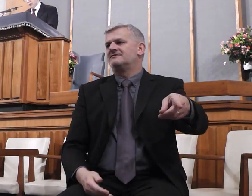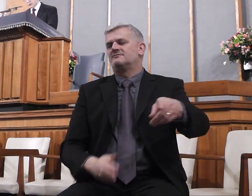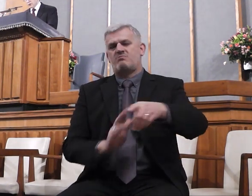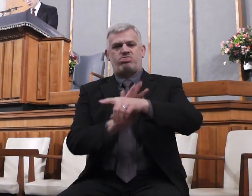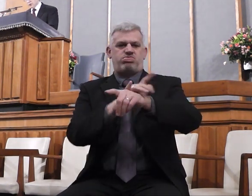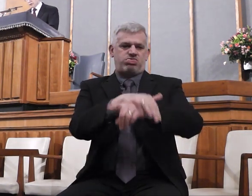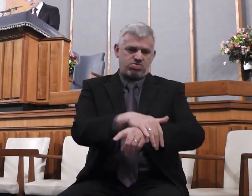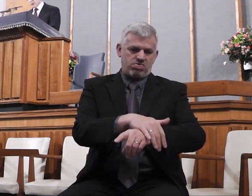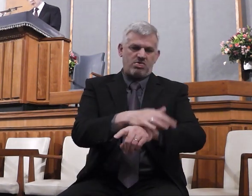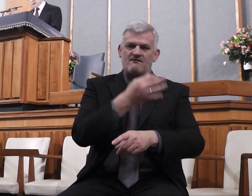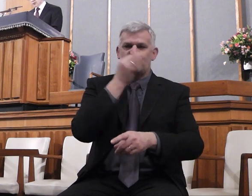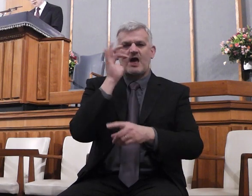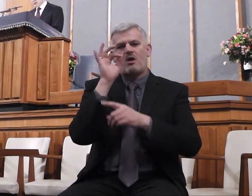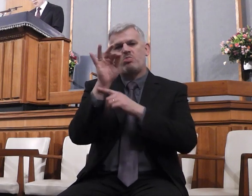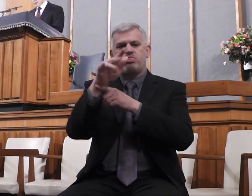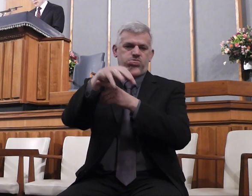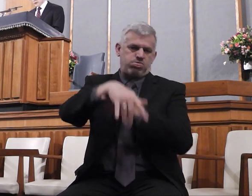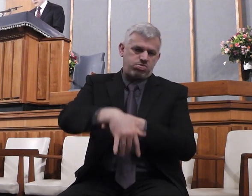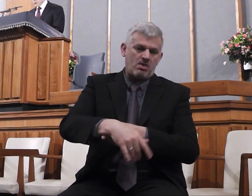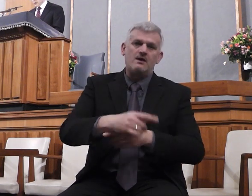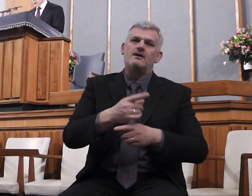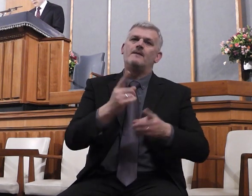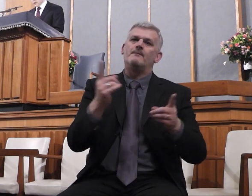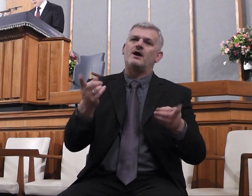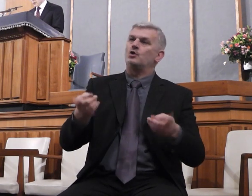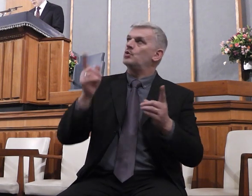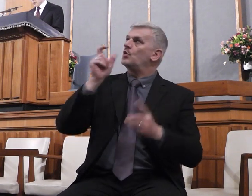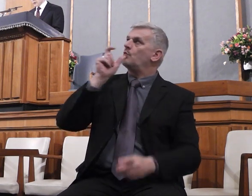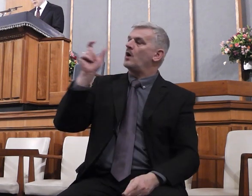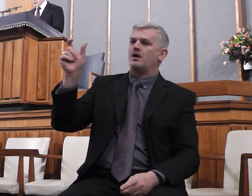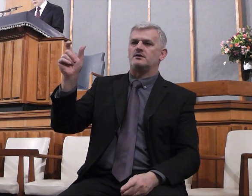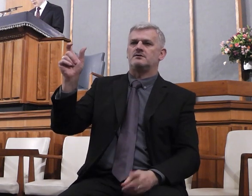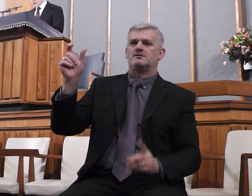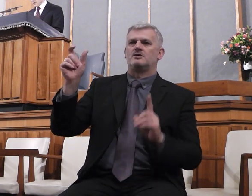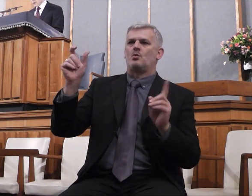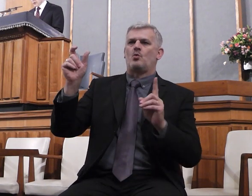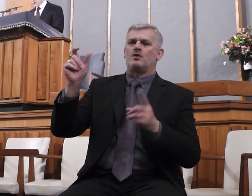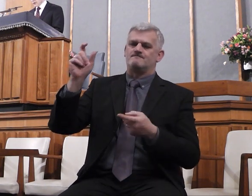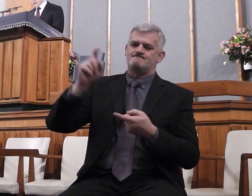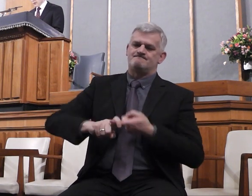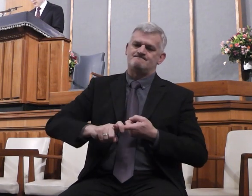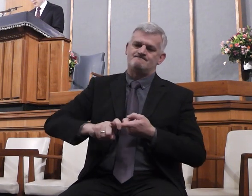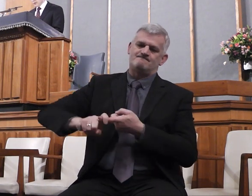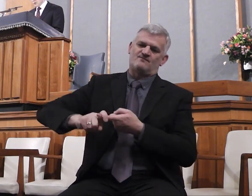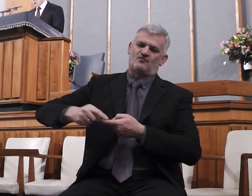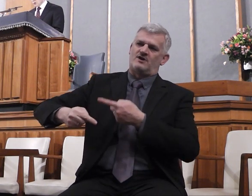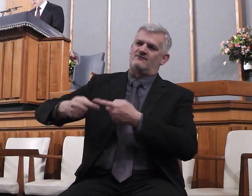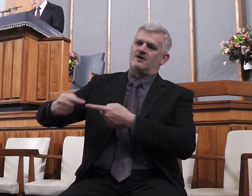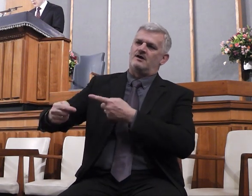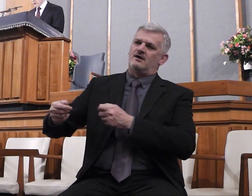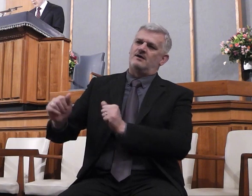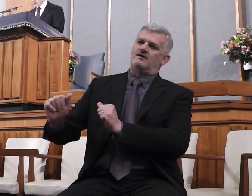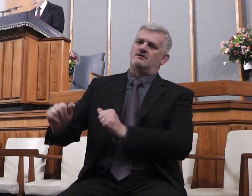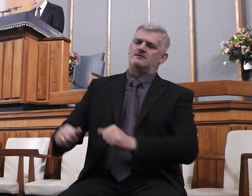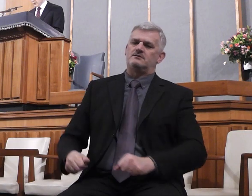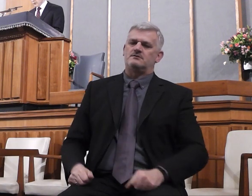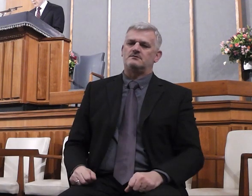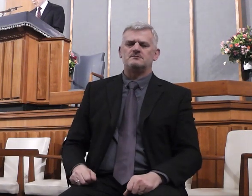the flower faded, but the word of our God shall stand for ever. O Zion, that